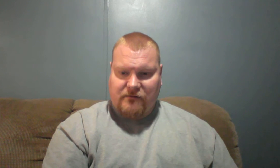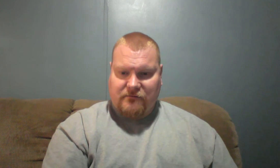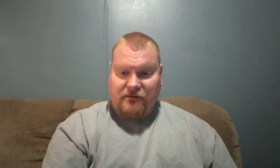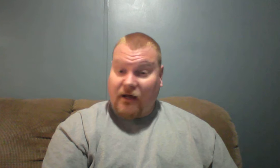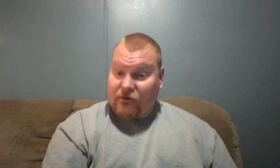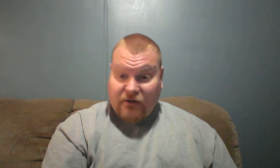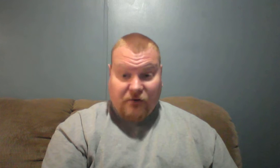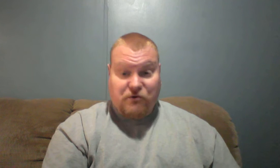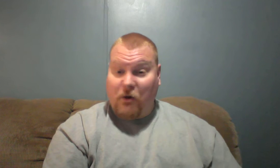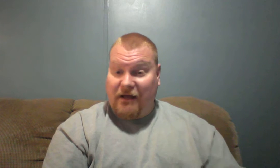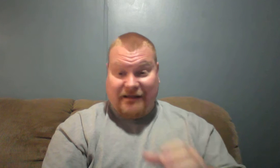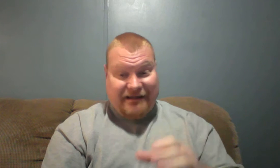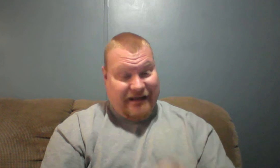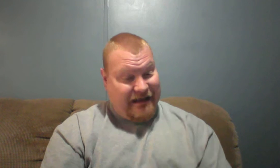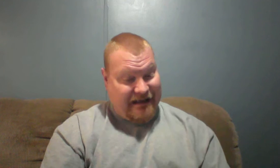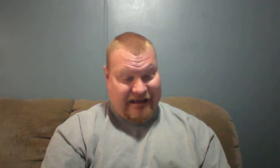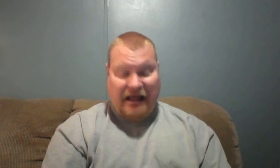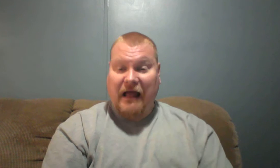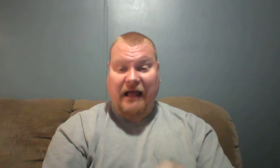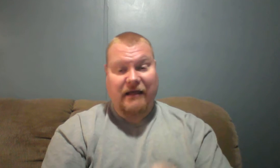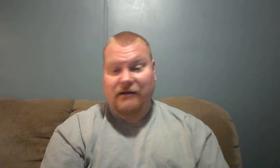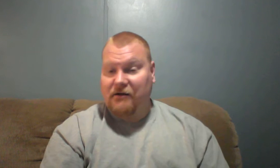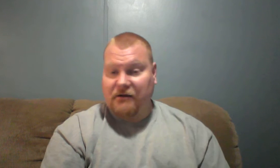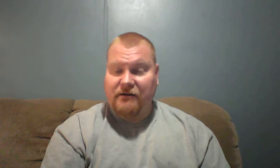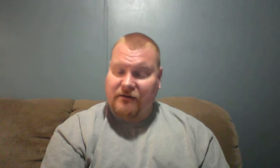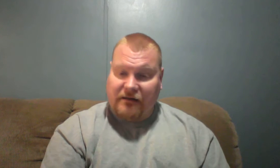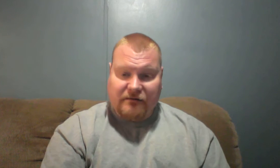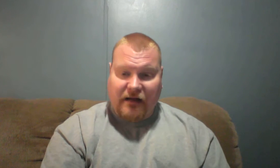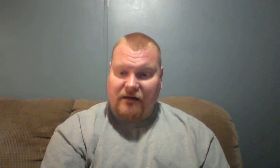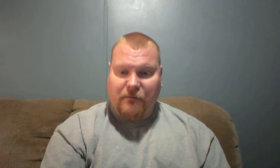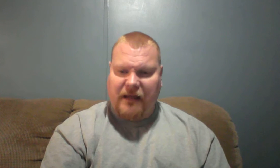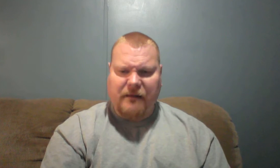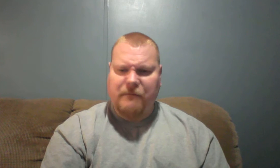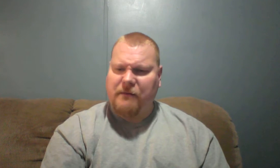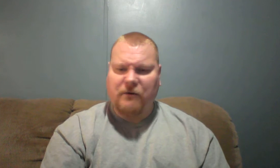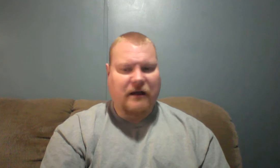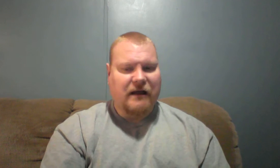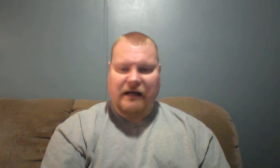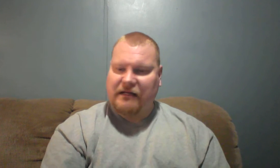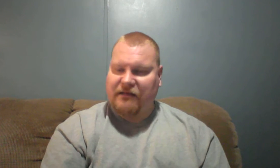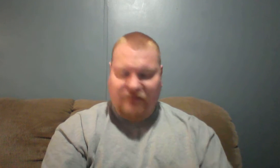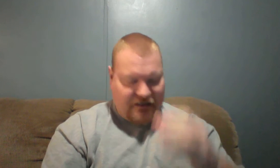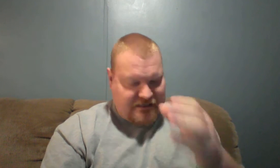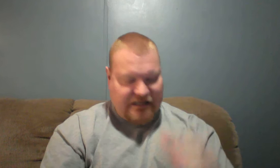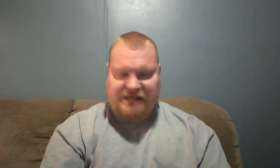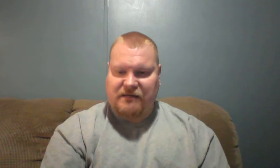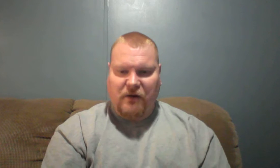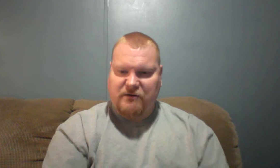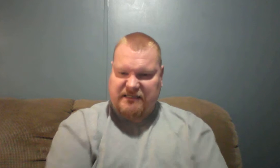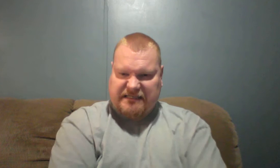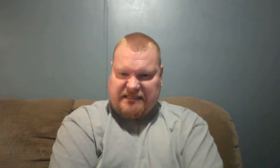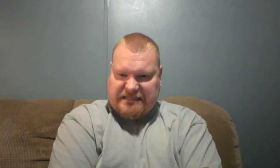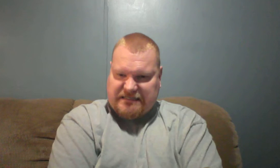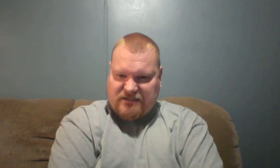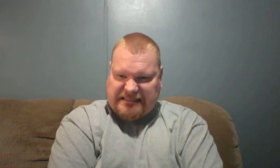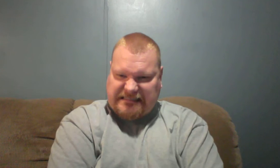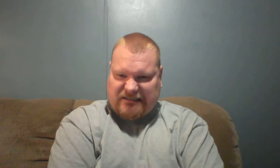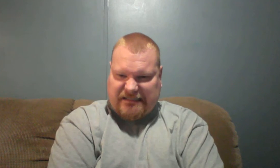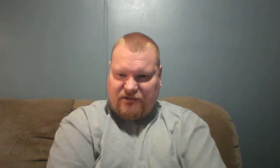God only knows why. Hey, you know, I know people, if they're listening to this, they're probably sitting there gritting their